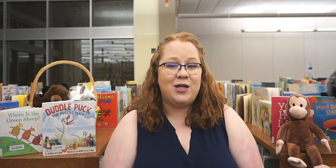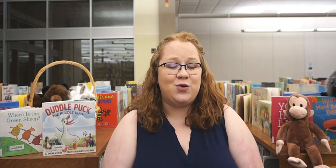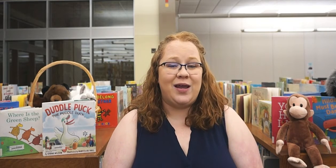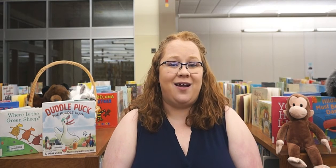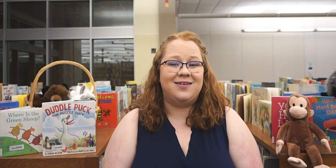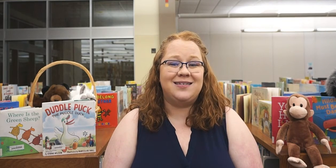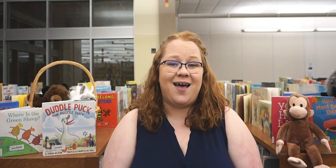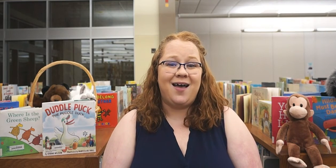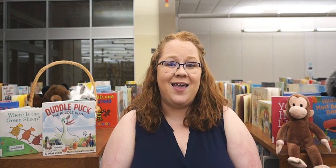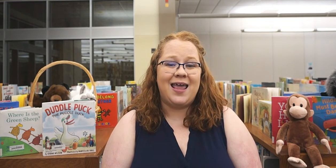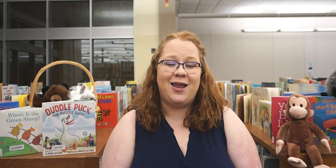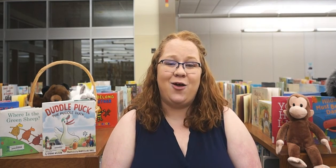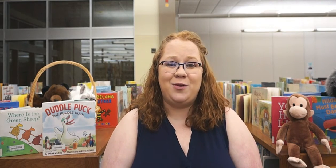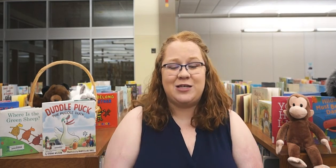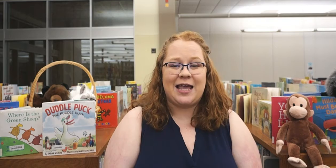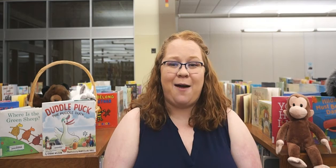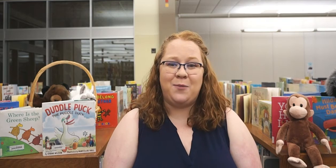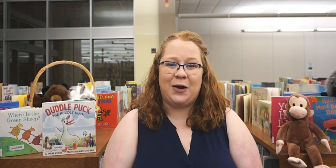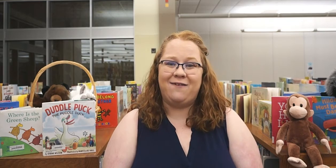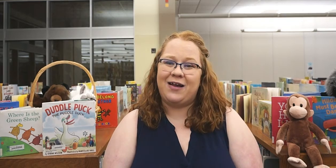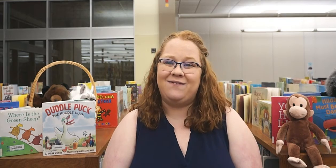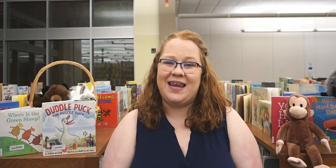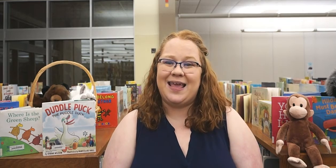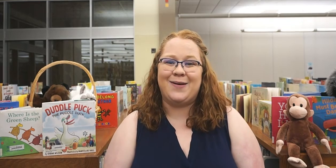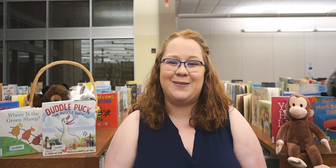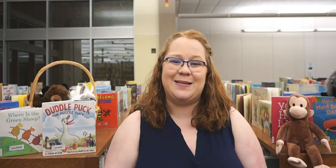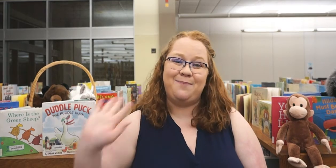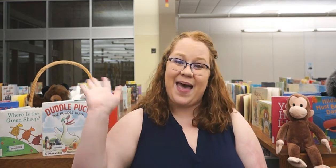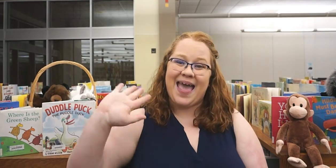enjoyed our song, and I hope you check out more of our videos. Bye!